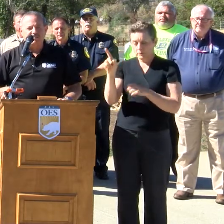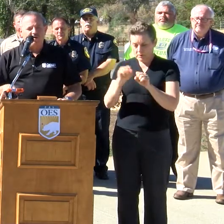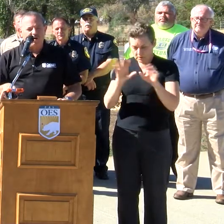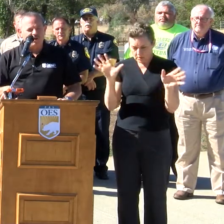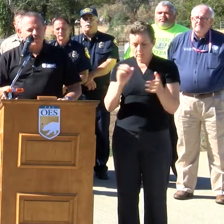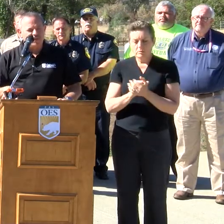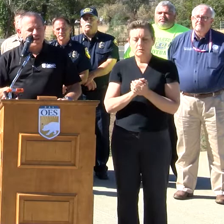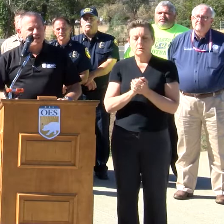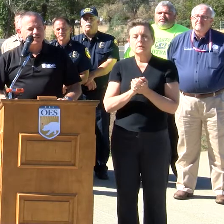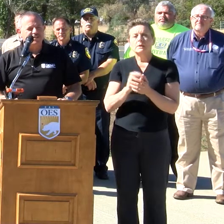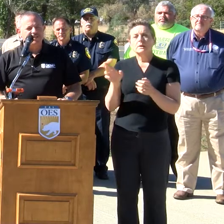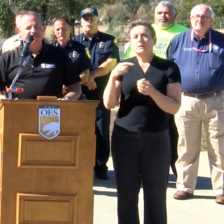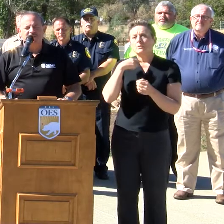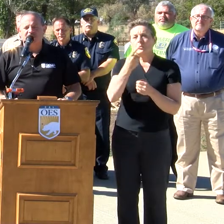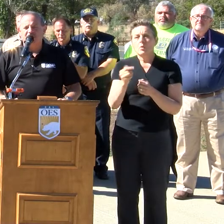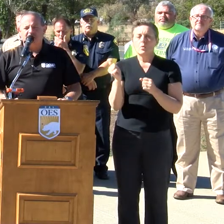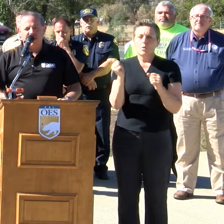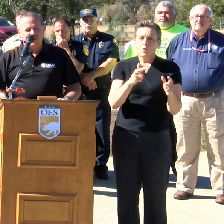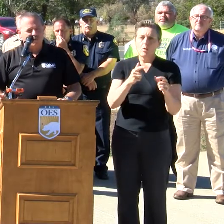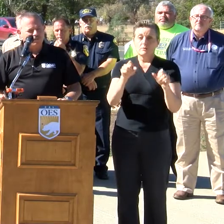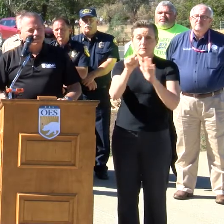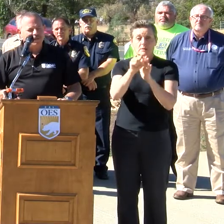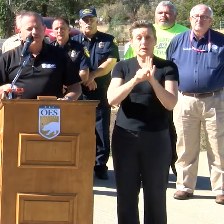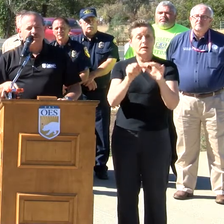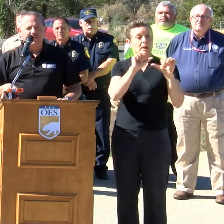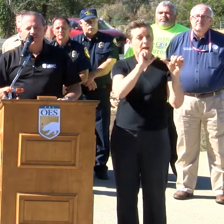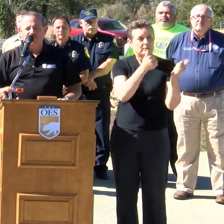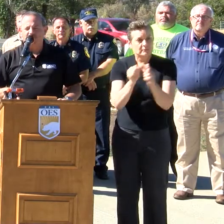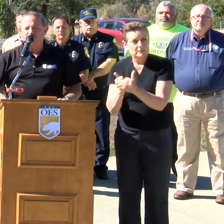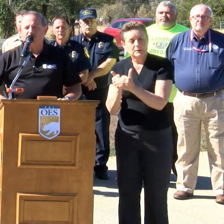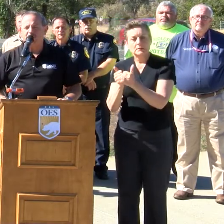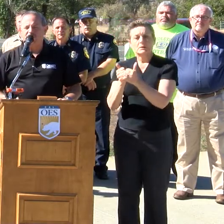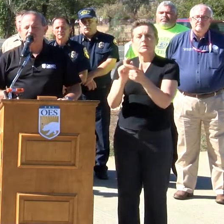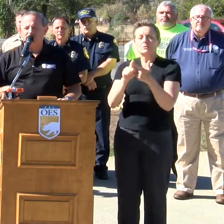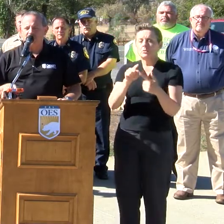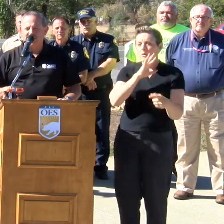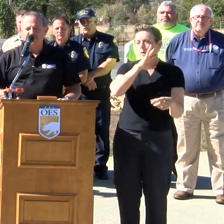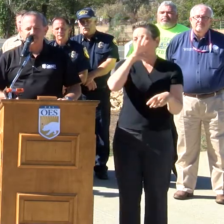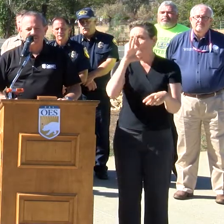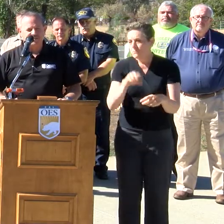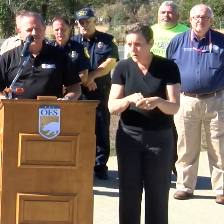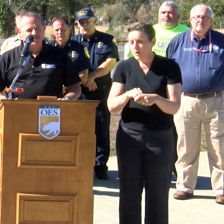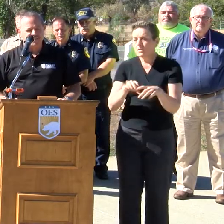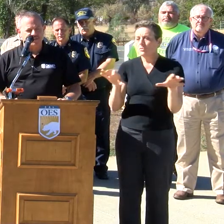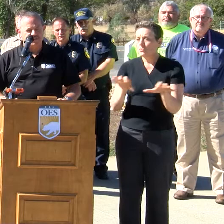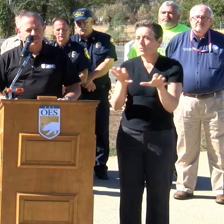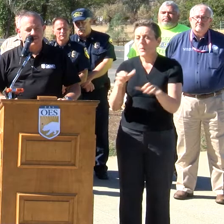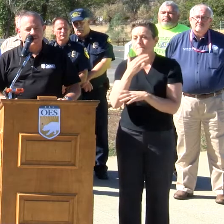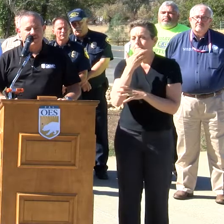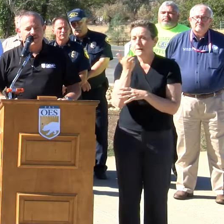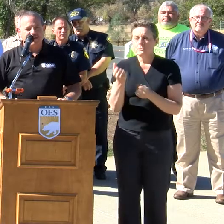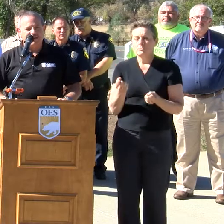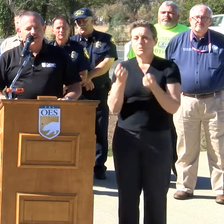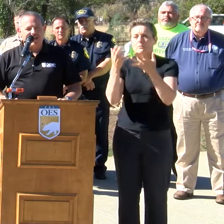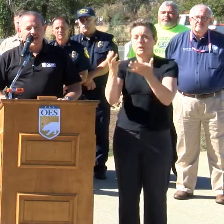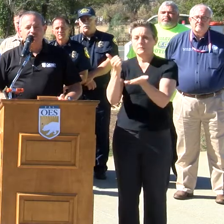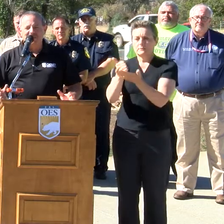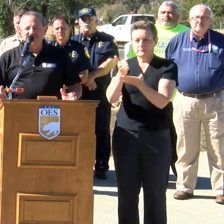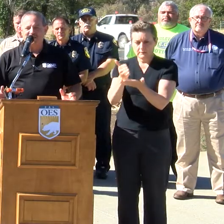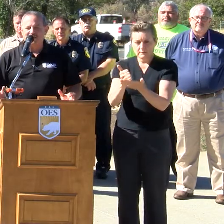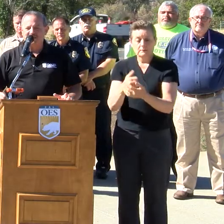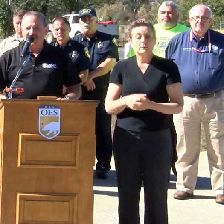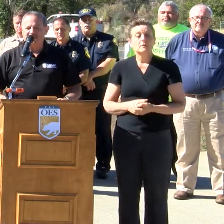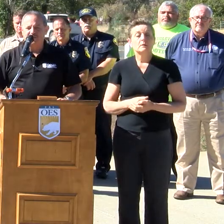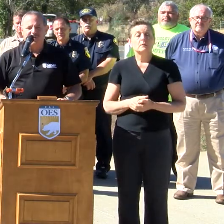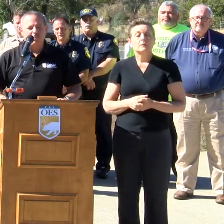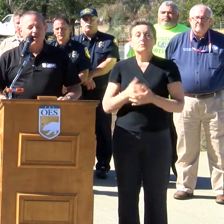directed all of state agencies unequivocally to lean forward and provide whatever assistance is necessary. As